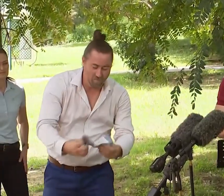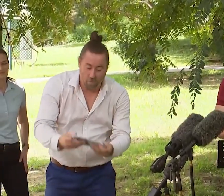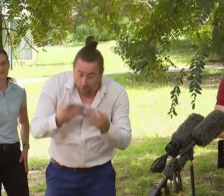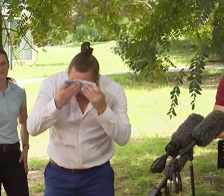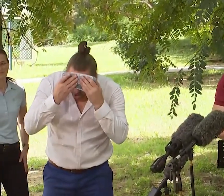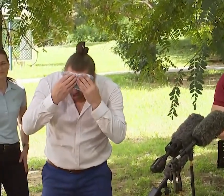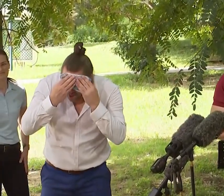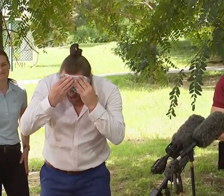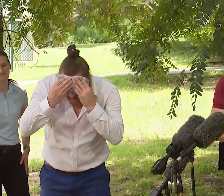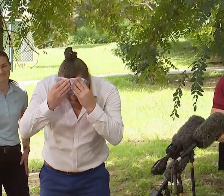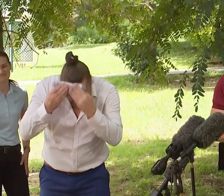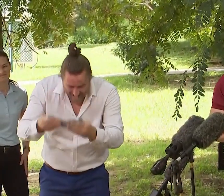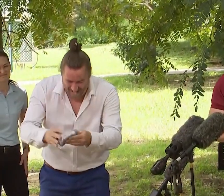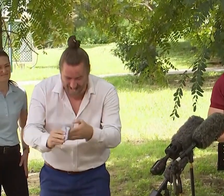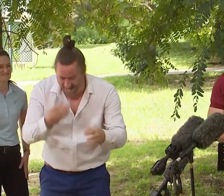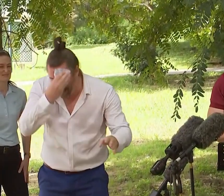I'm going to answer quickly.